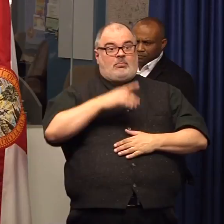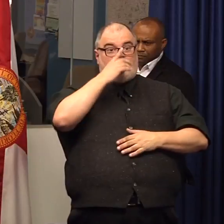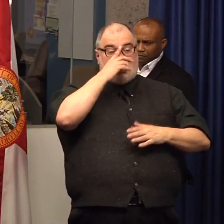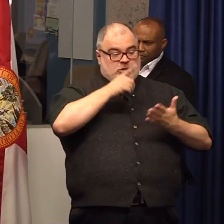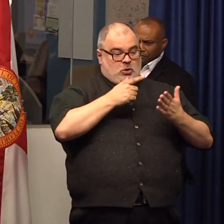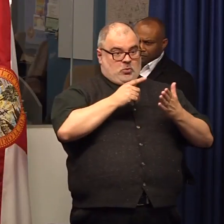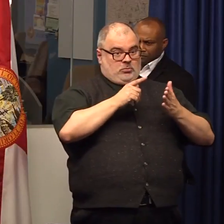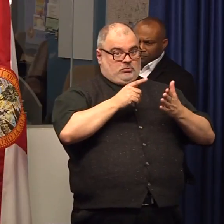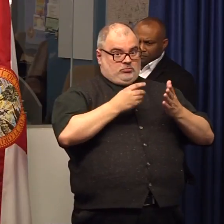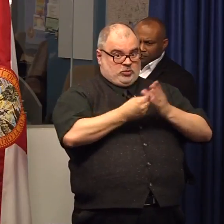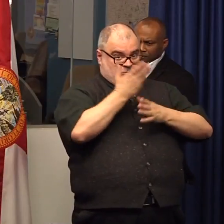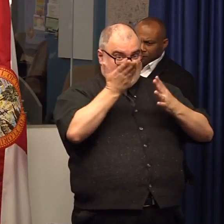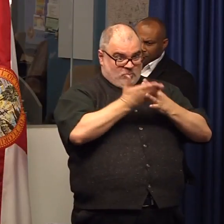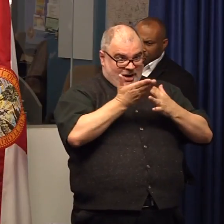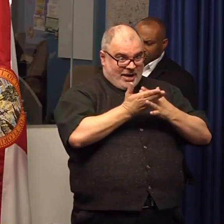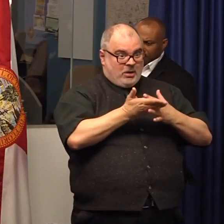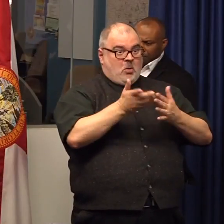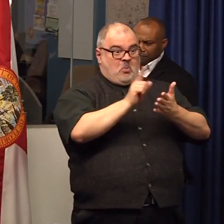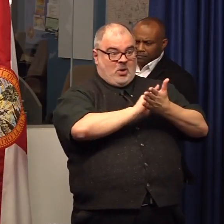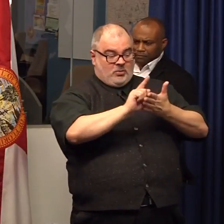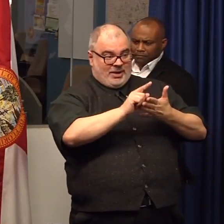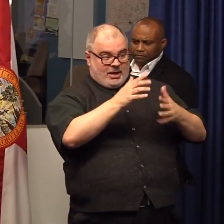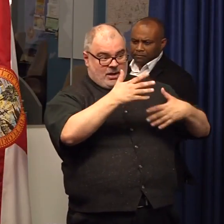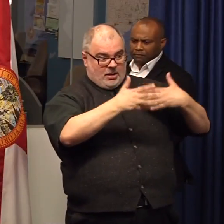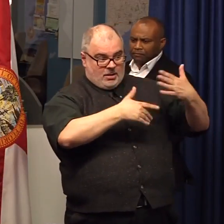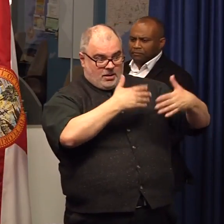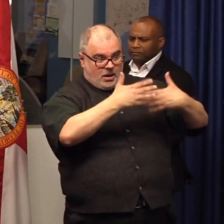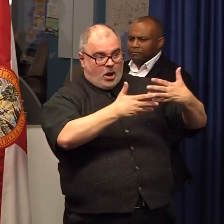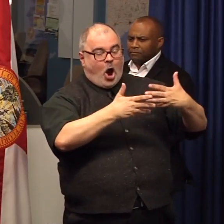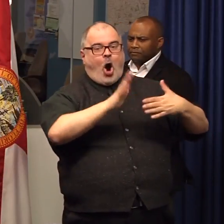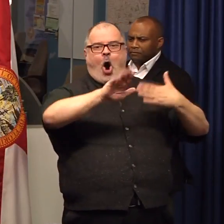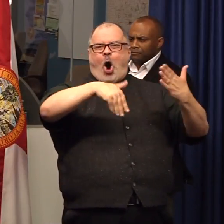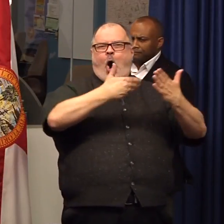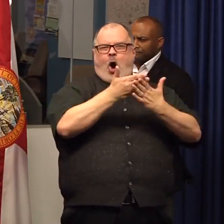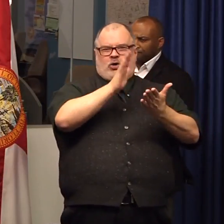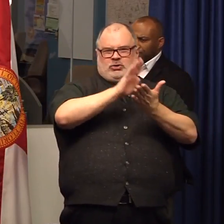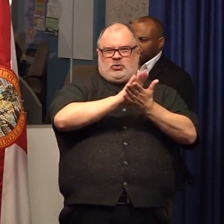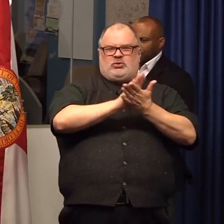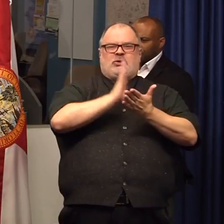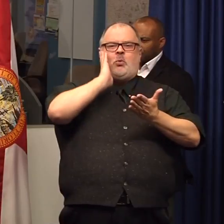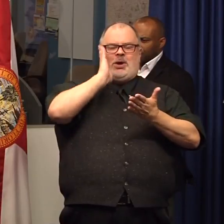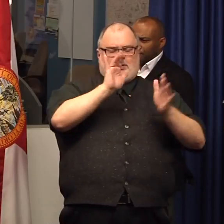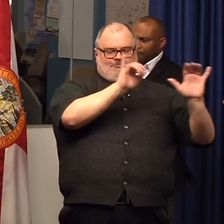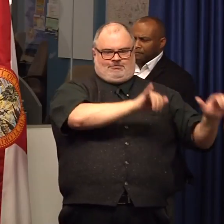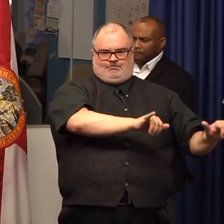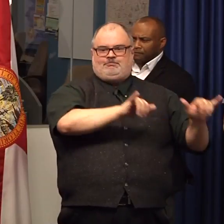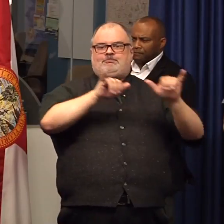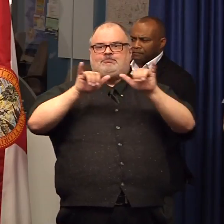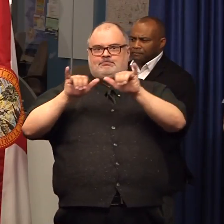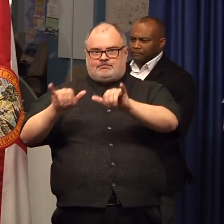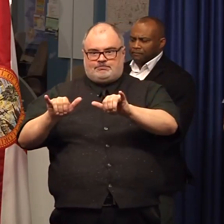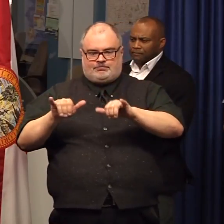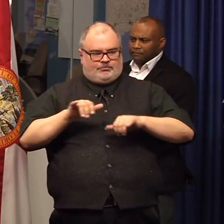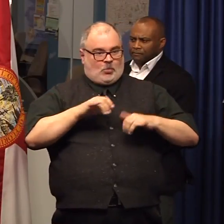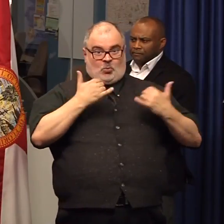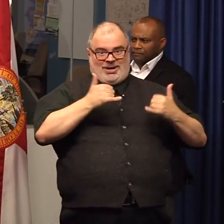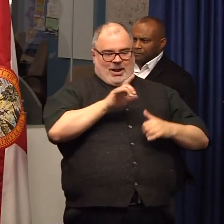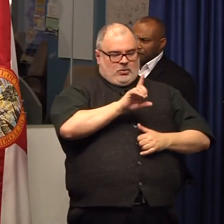off that ends in March as those come on through April 15th all schools will be doing similarly as that is being done by Duval